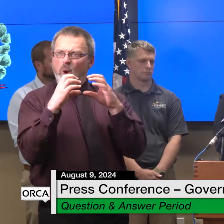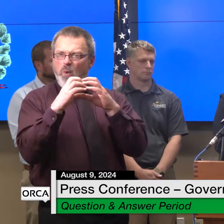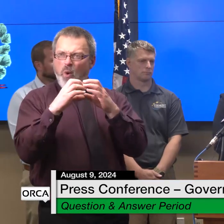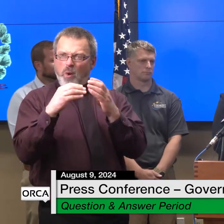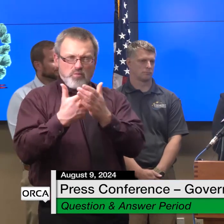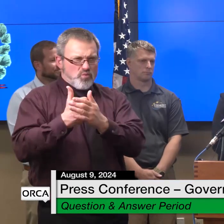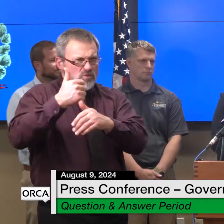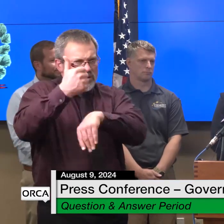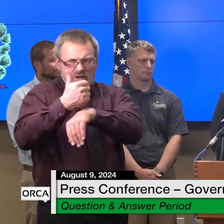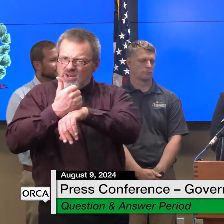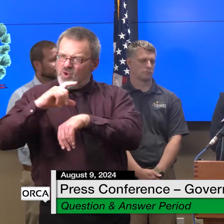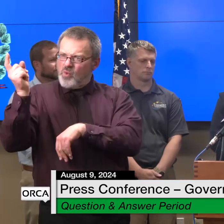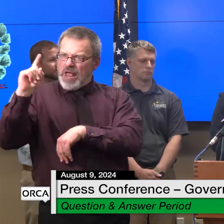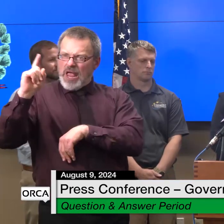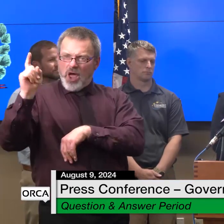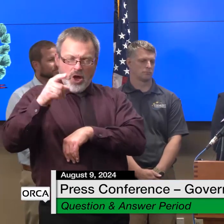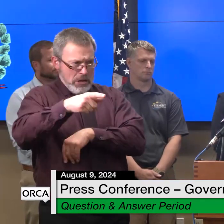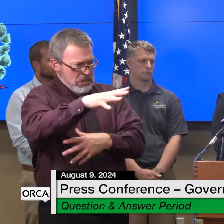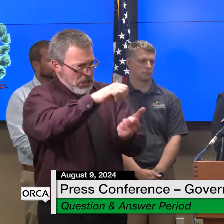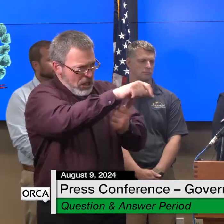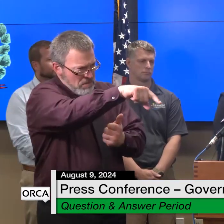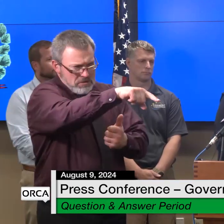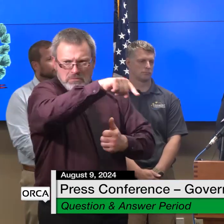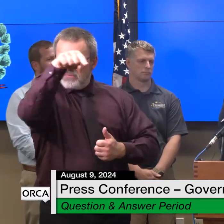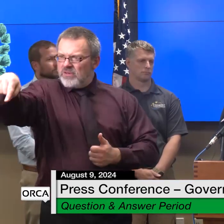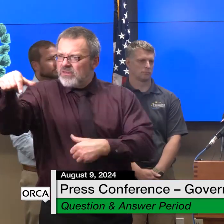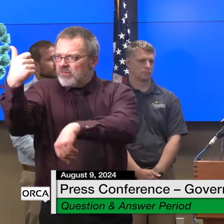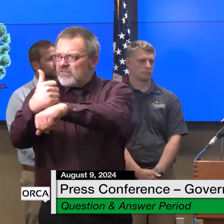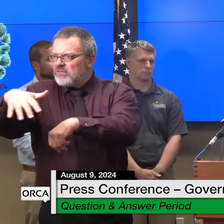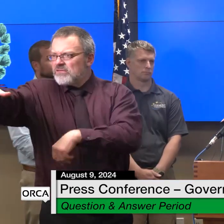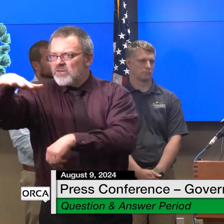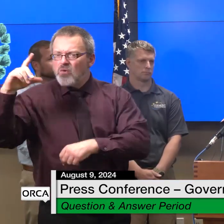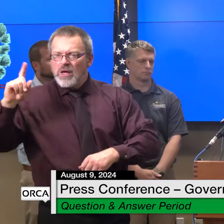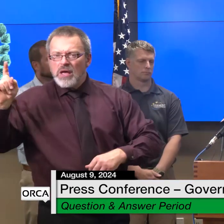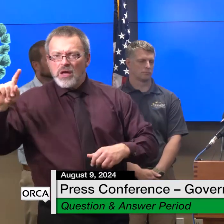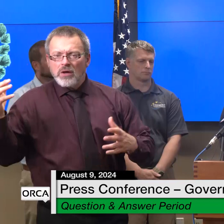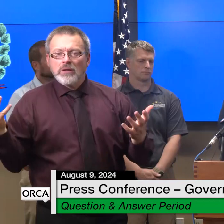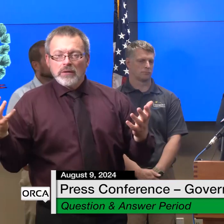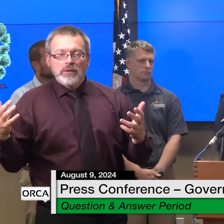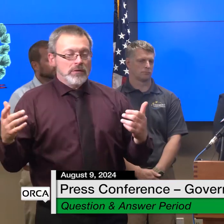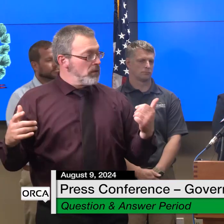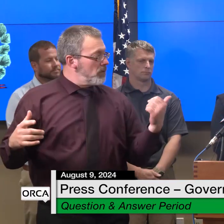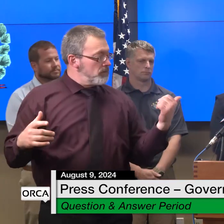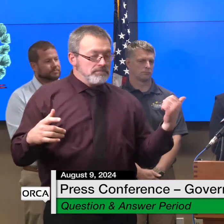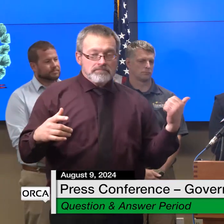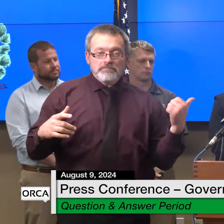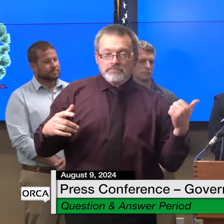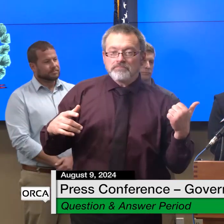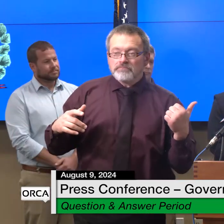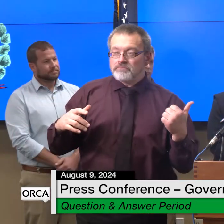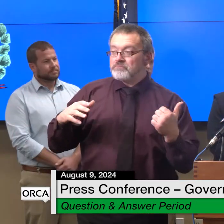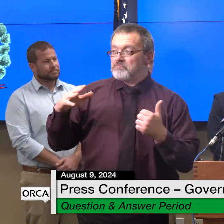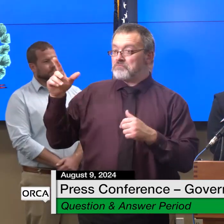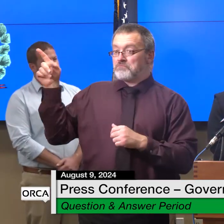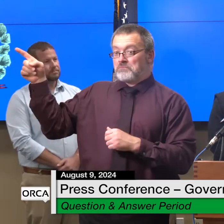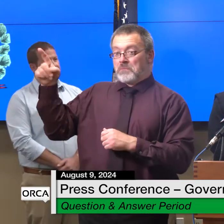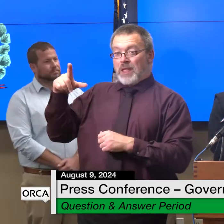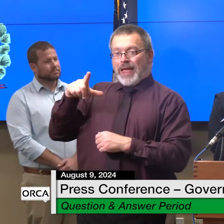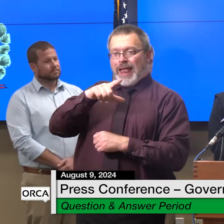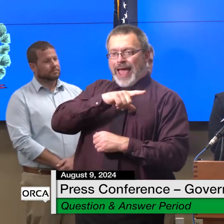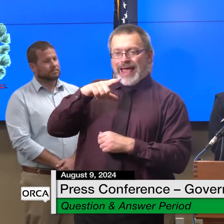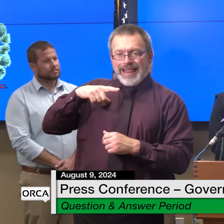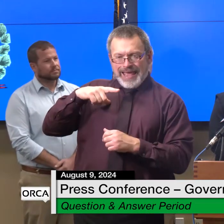what we found and and some legislators have found this as well that there were about 200